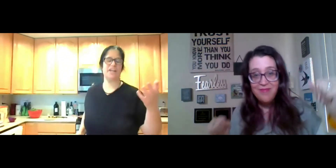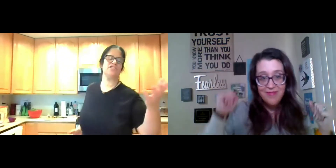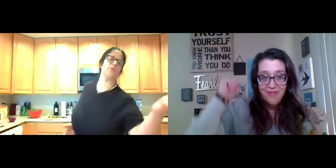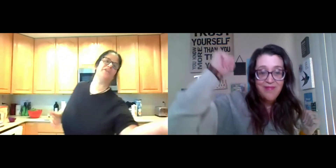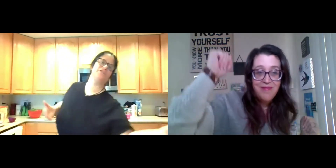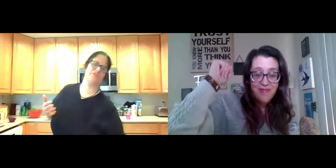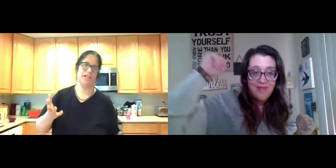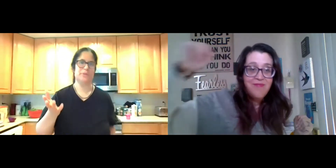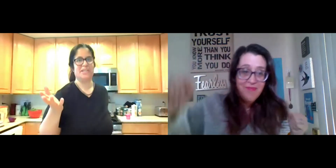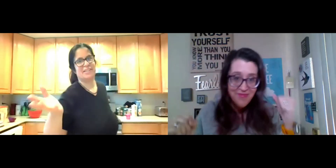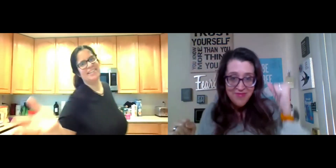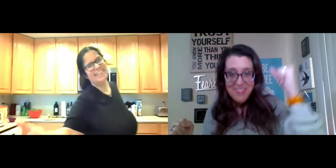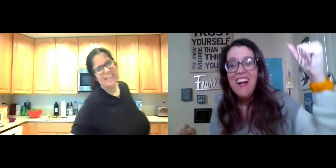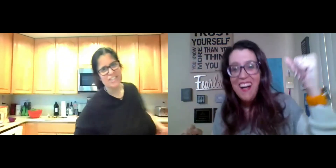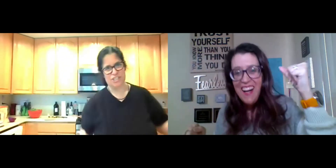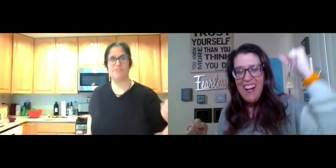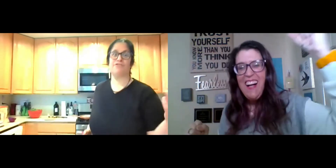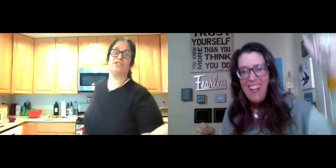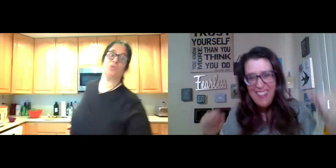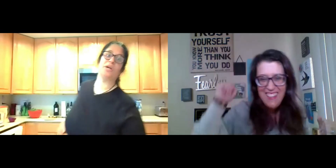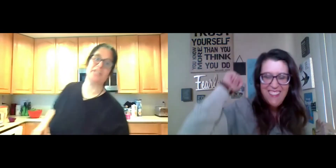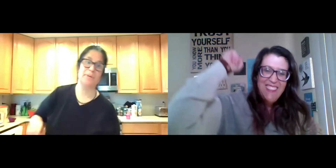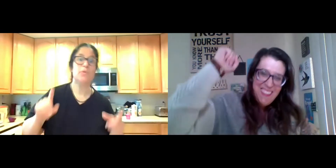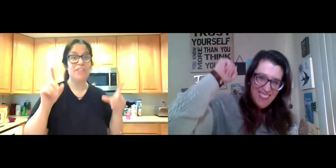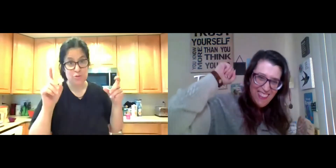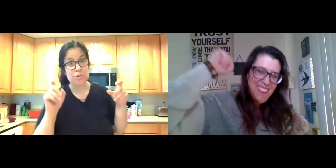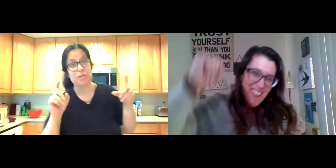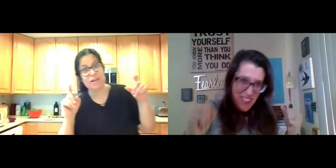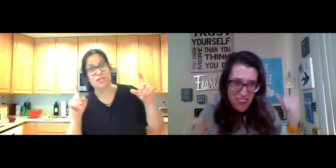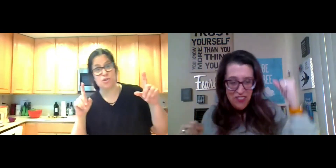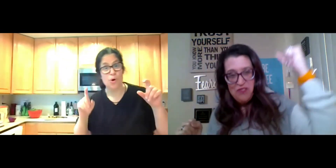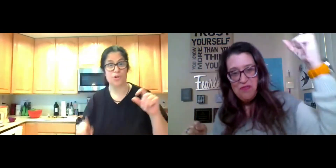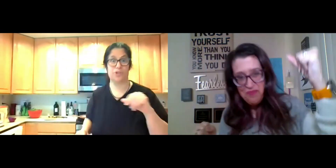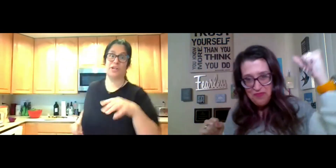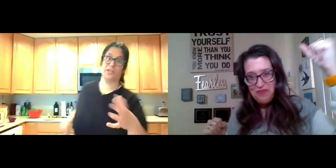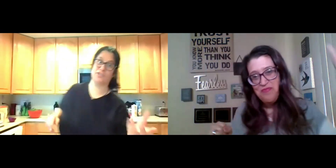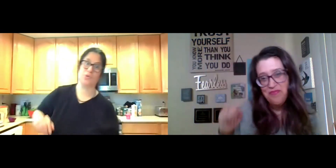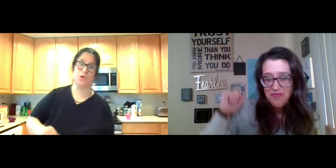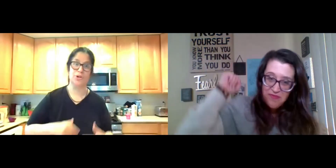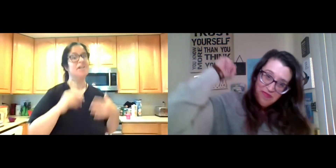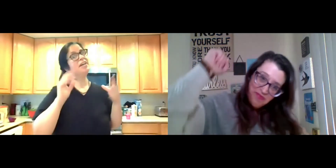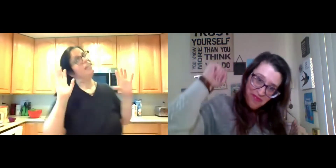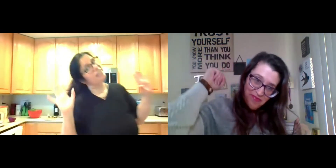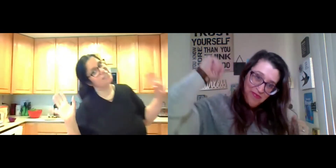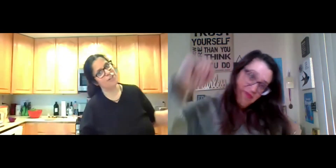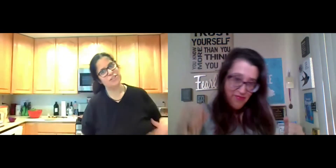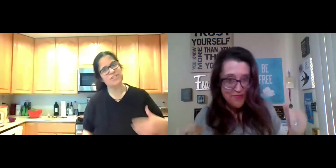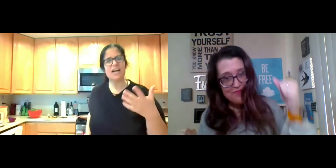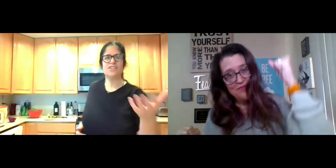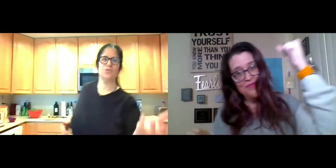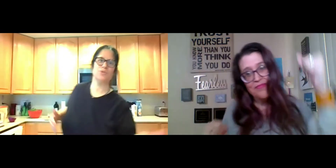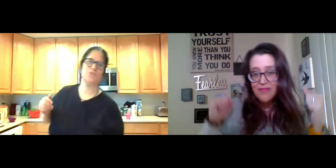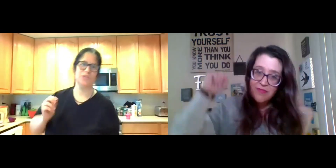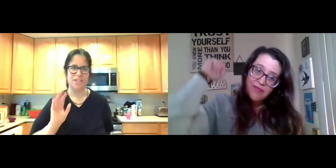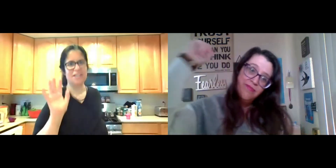advice. Why aren't you following it? So you get frustrated. But well, that's really about control. You're trying to control. So there's a lot of tools with the